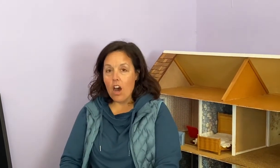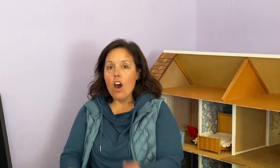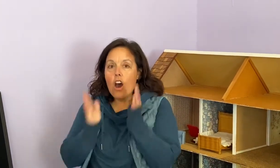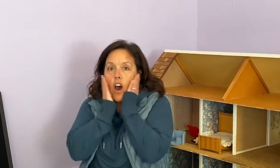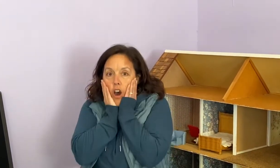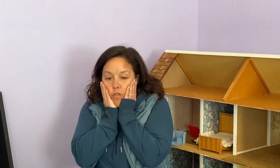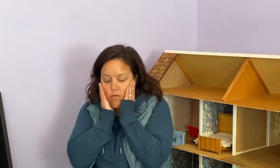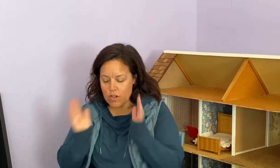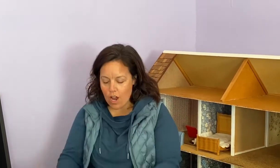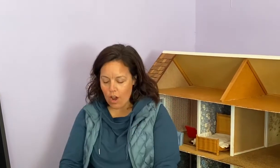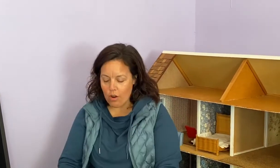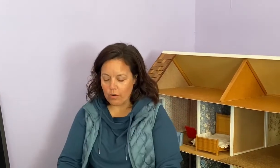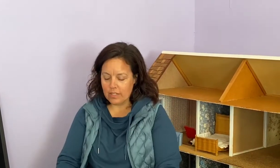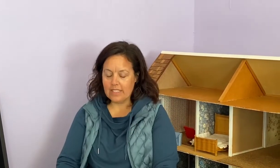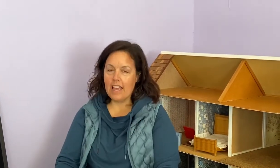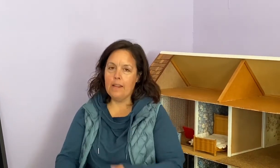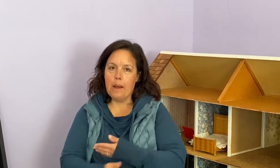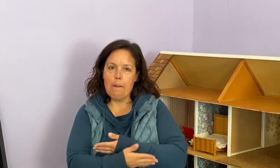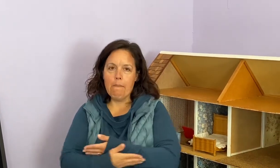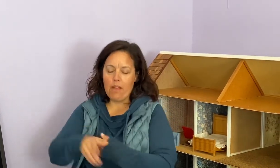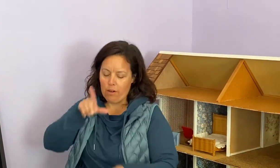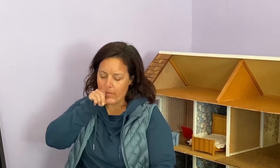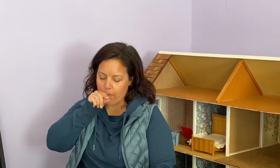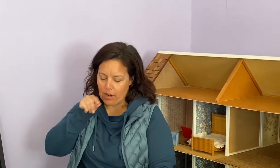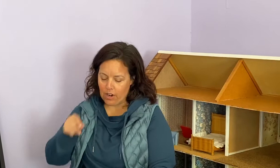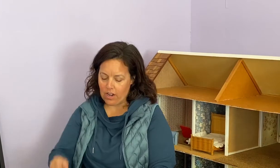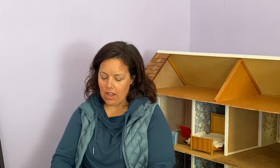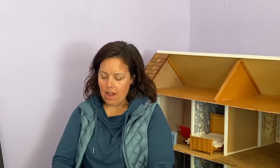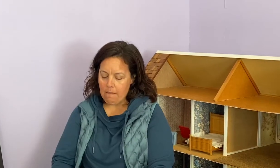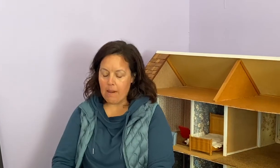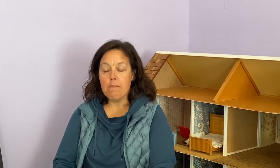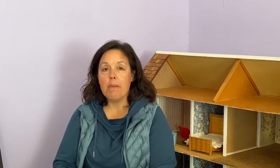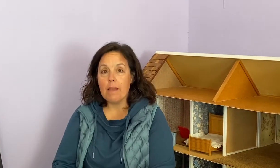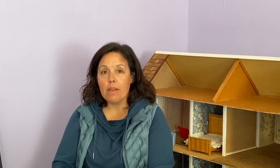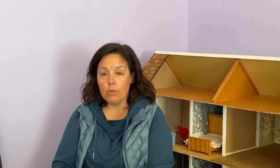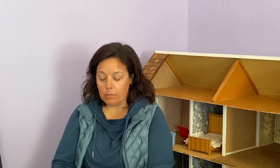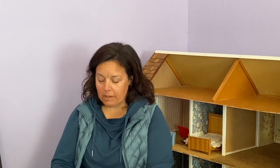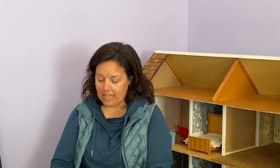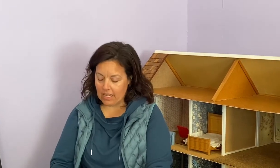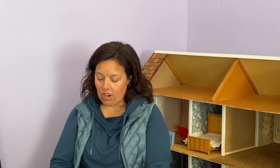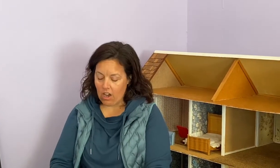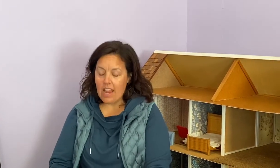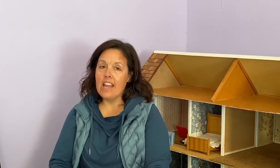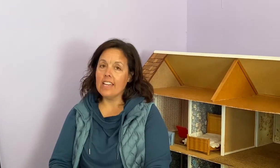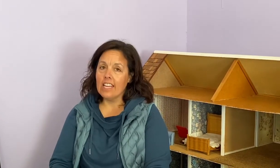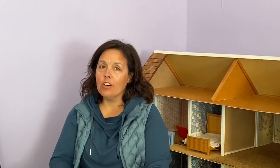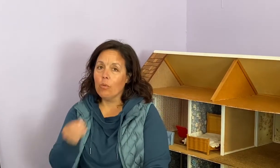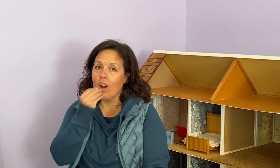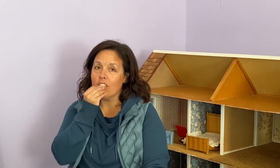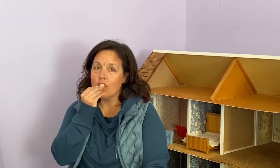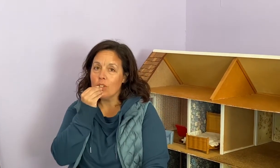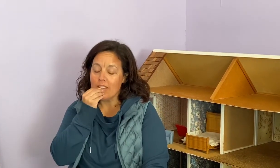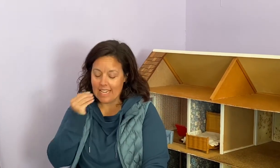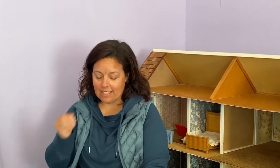Oh no! said Mother Bird. My baby will be here and he'll want to eat.